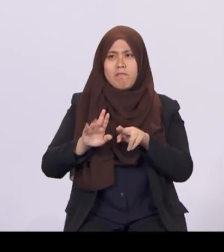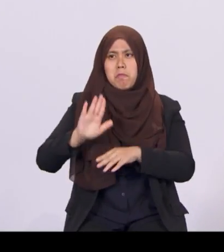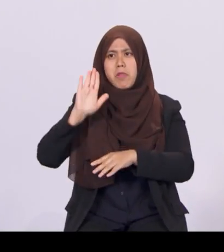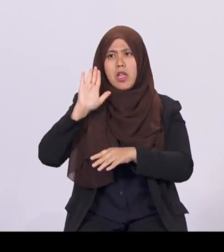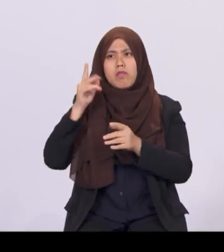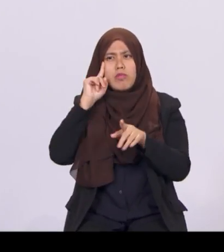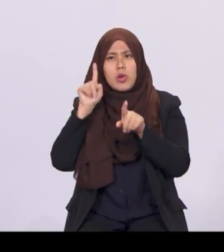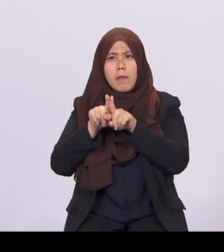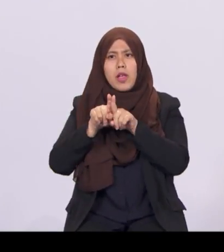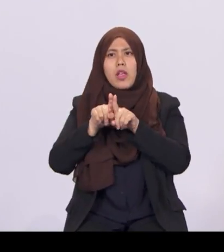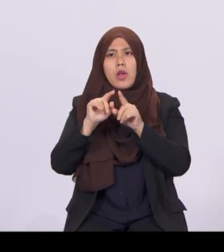worldwide.